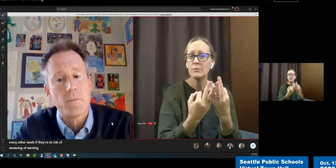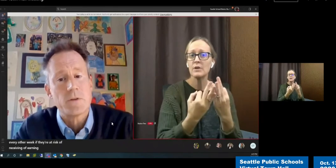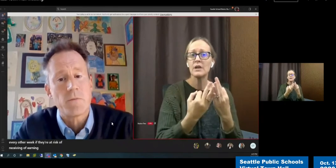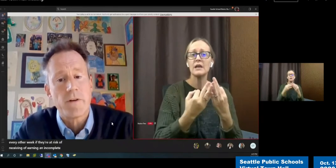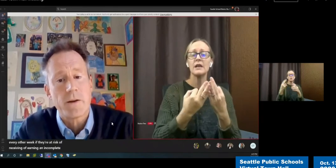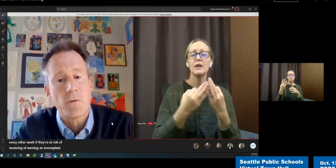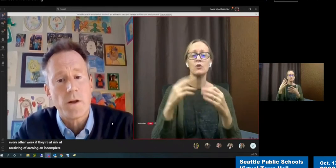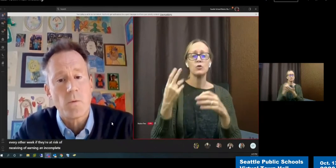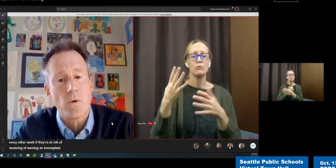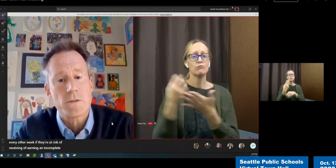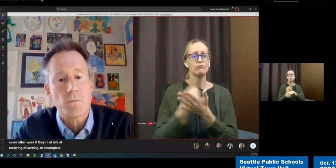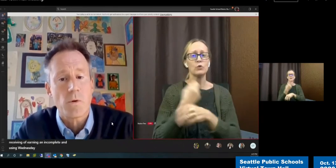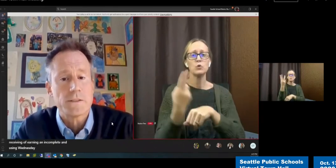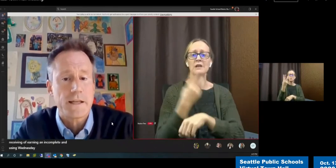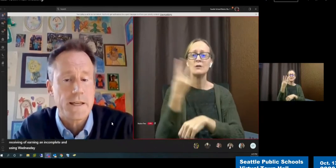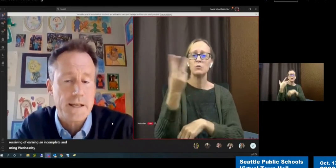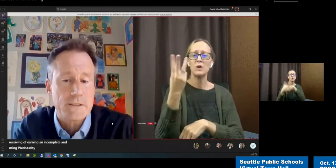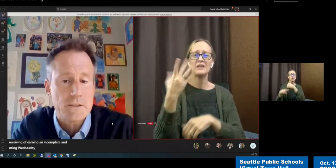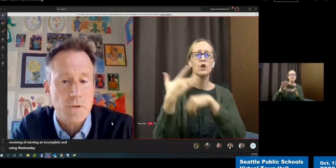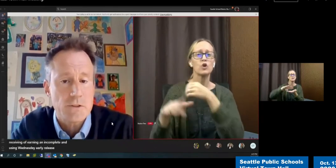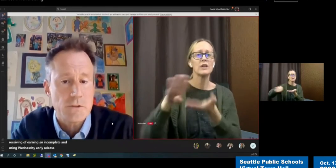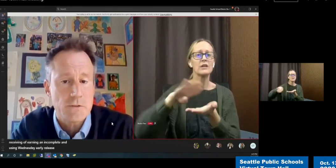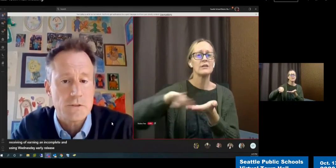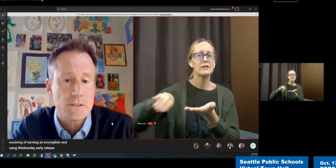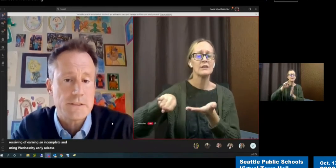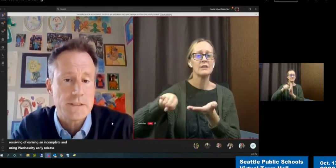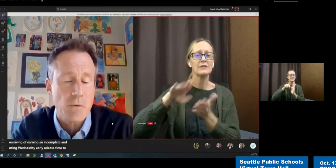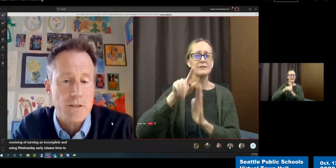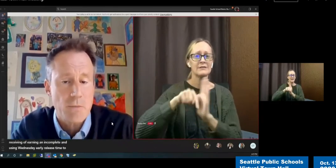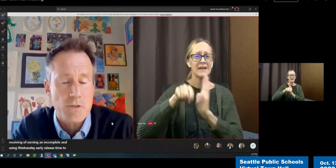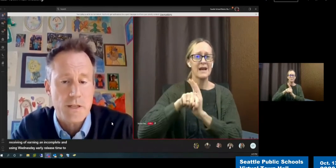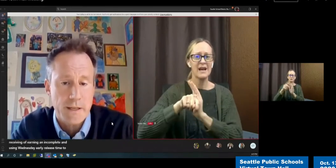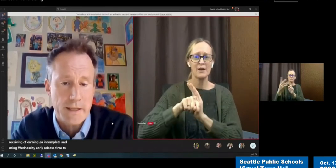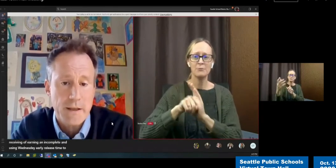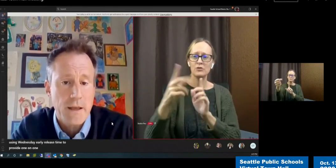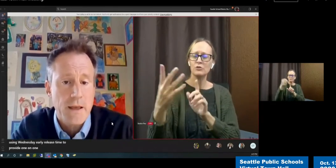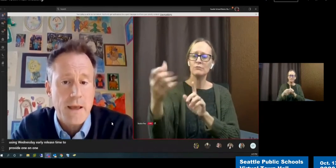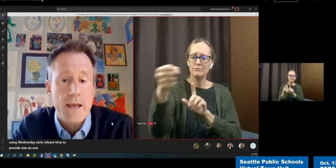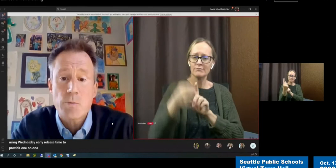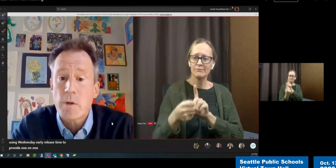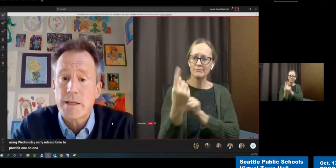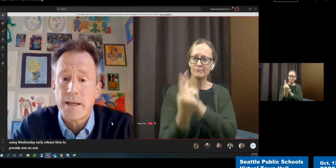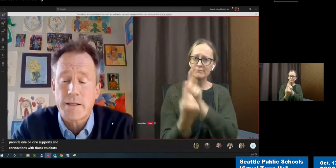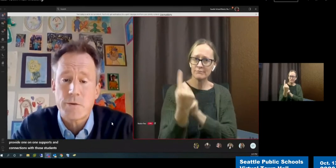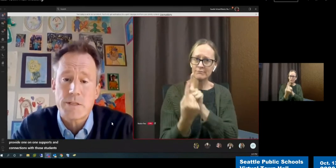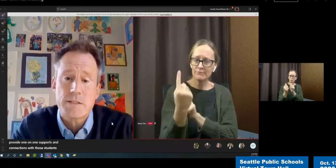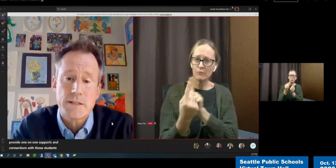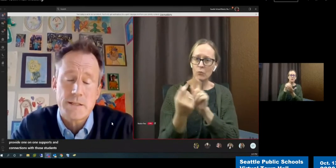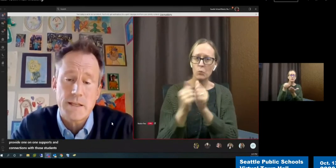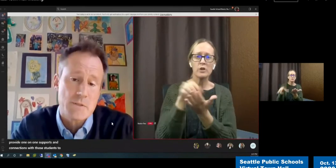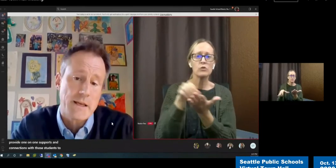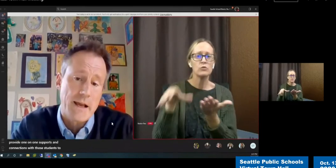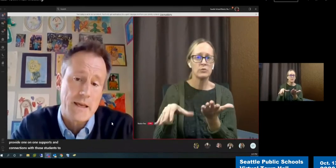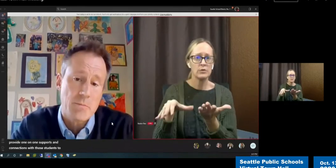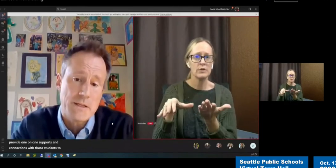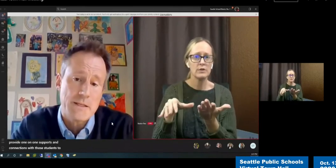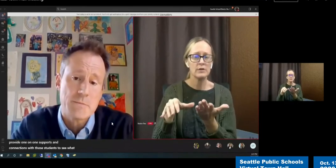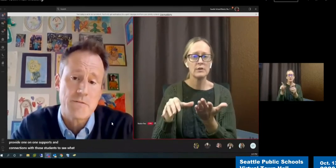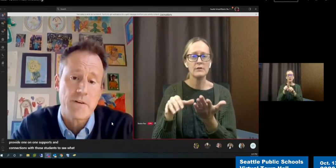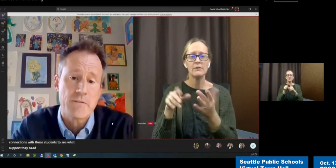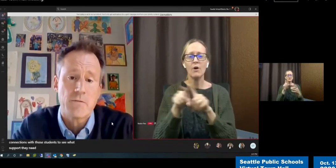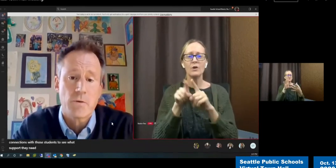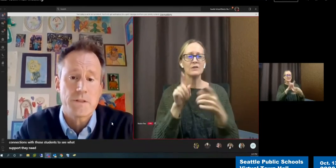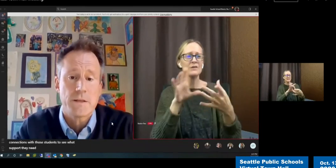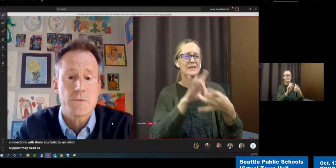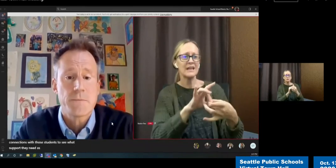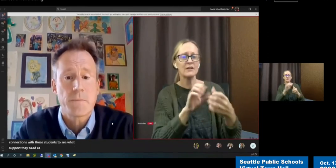time to provide one-on-one supports and connections with those students to see what supports they need. As well as to connect to existing teams like IEP teams and